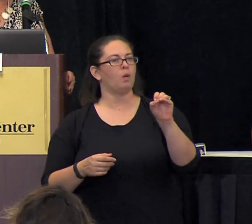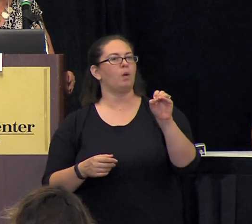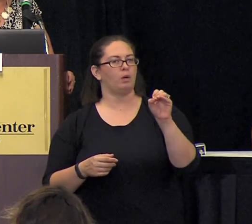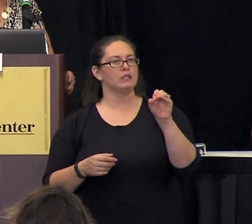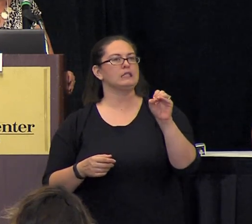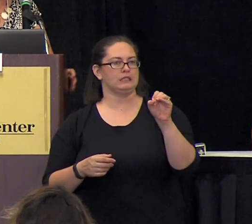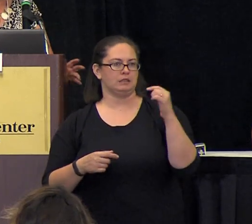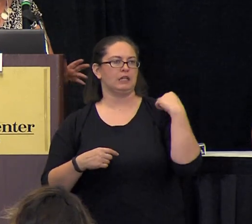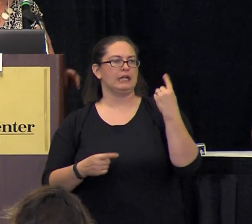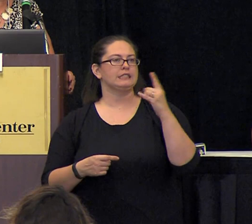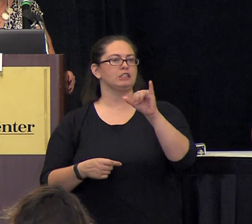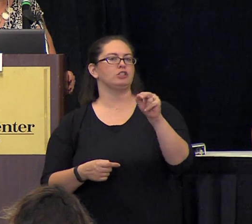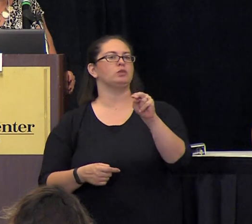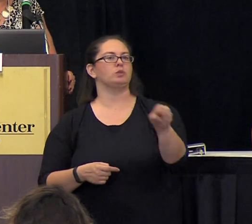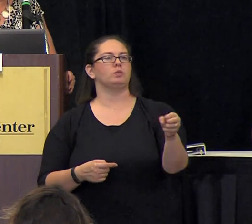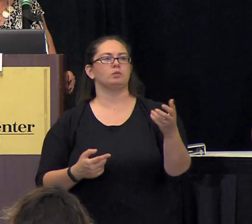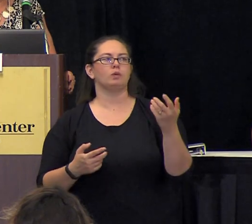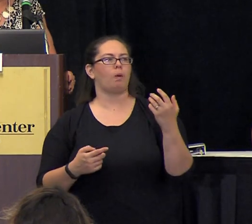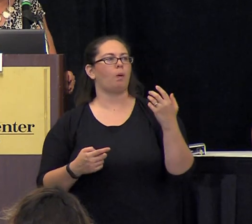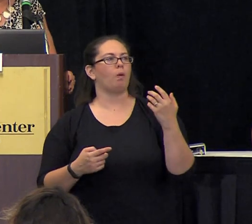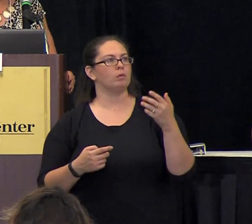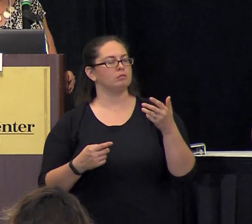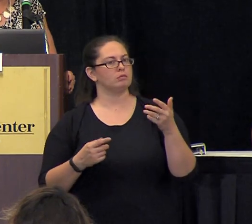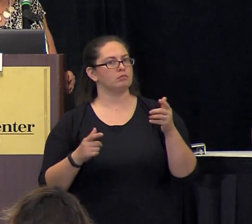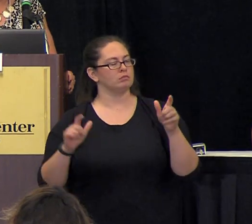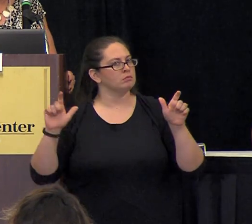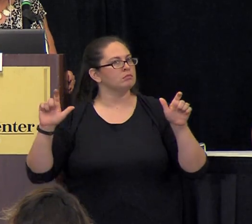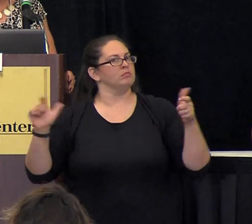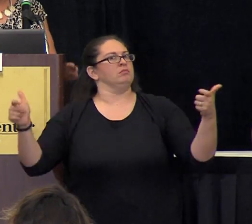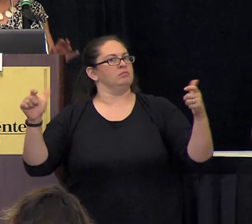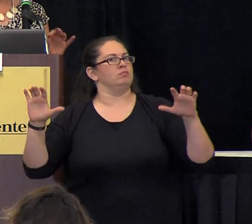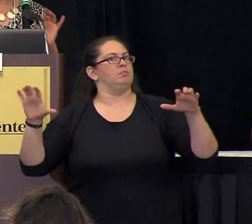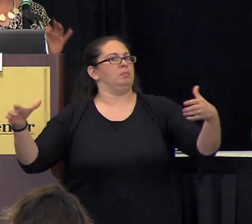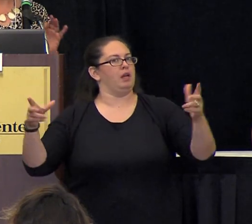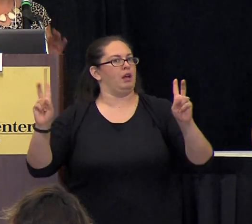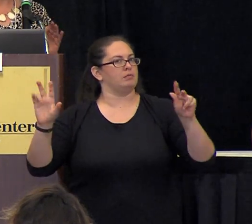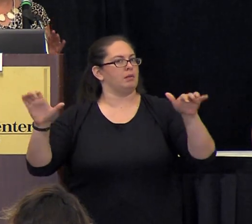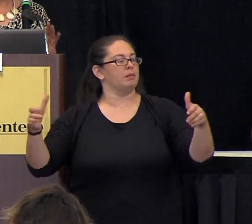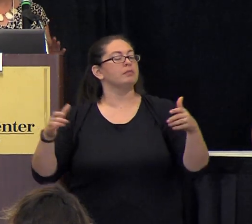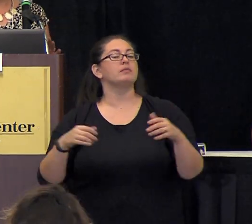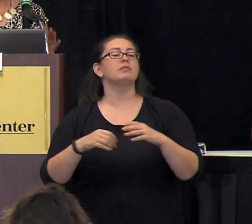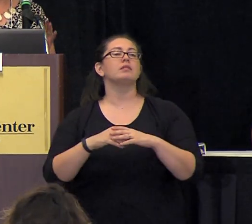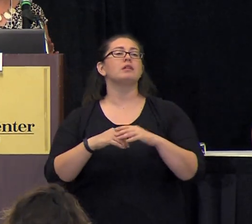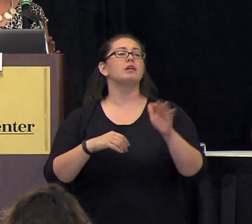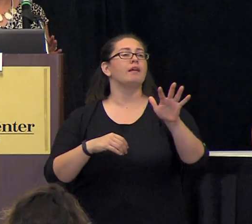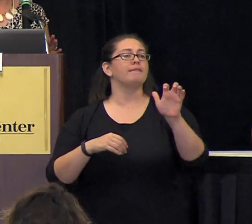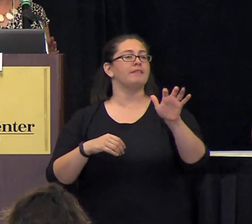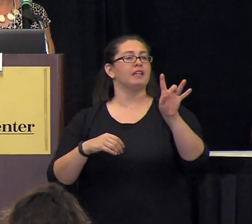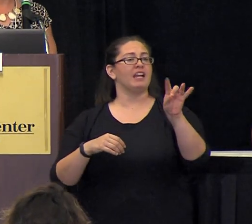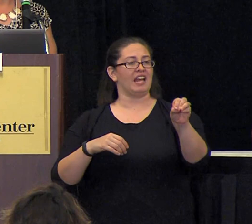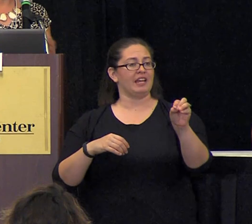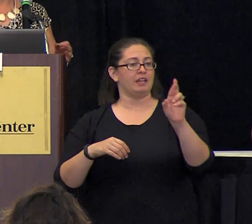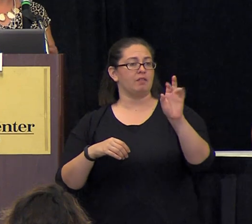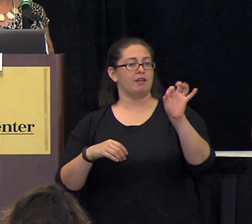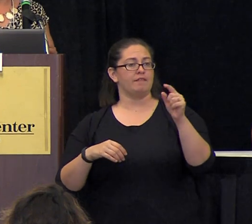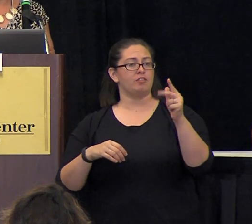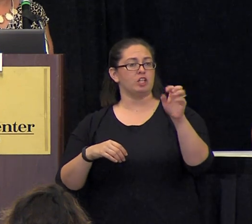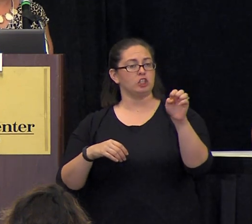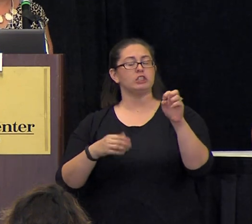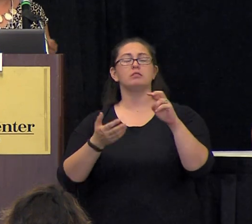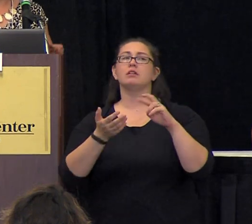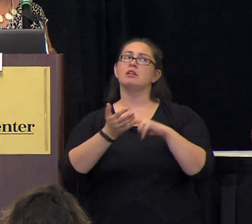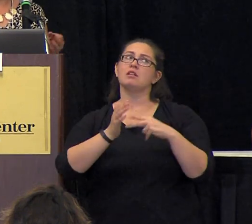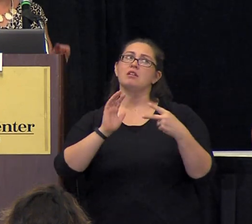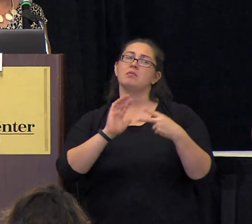just since june so this will be a large population now 580 refugees translates